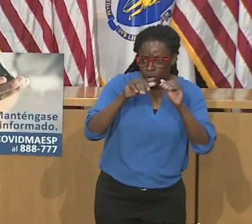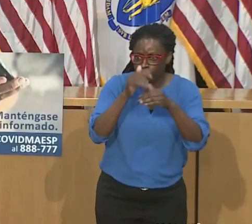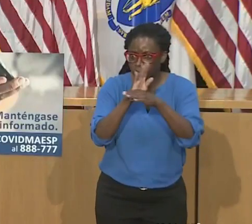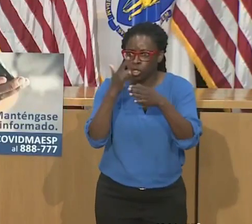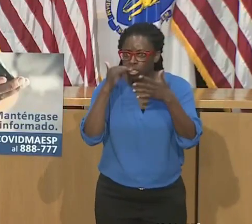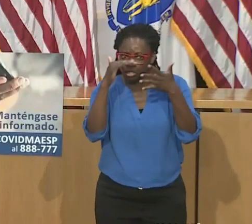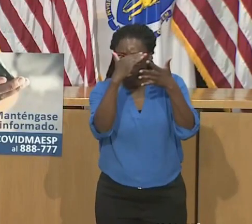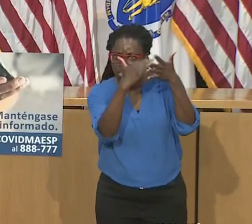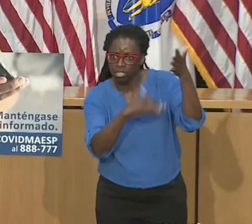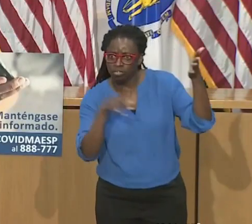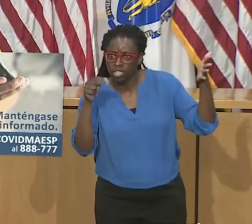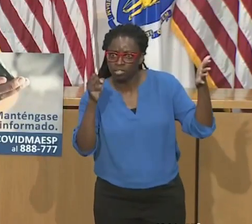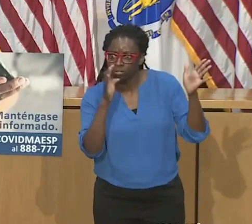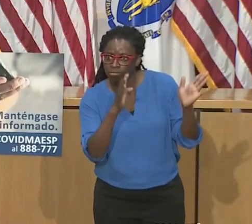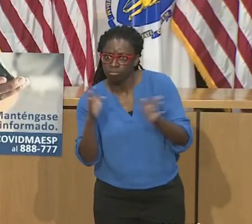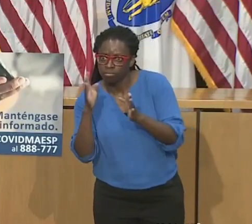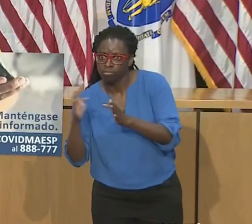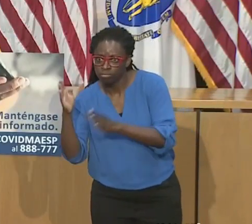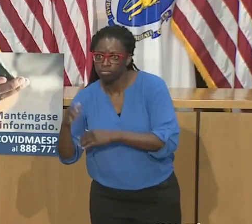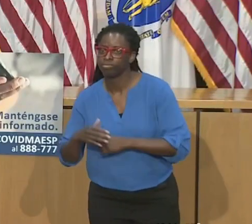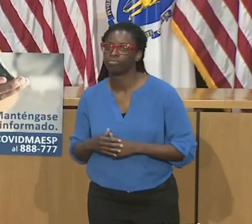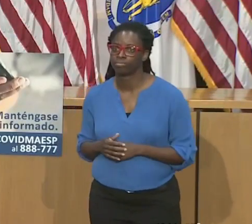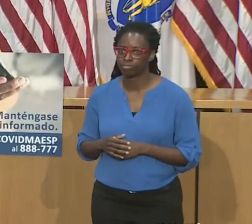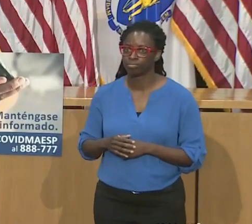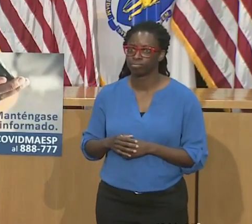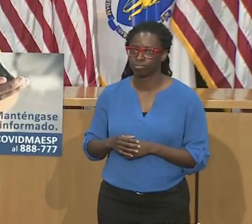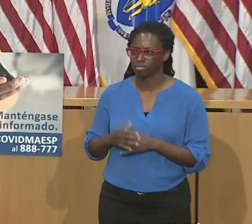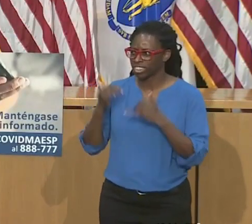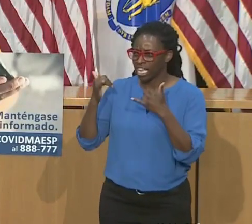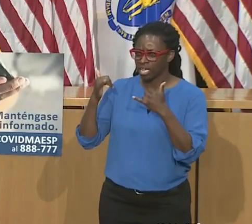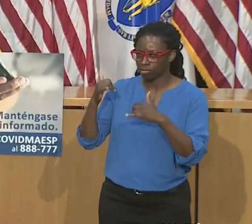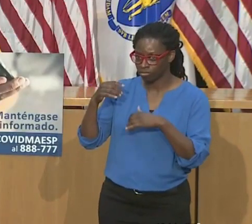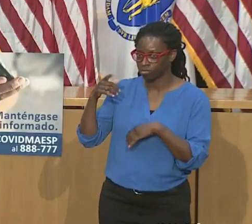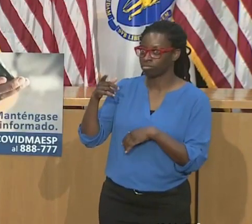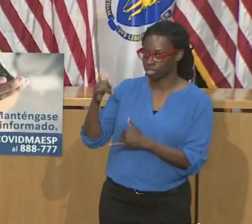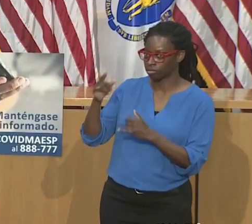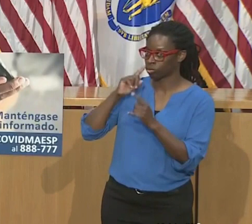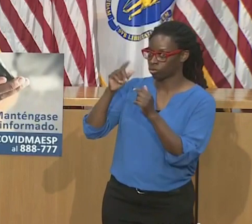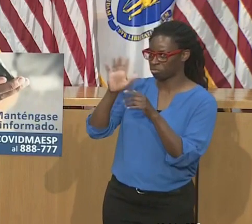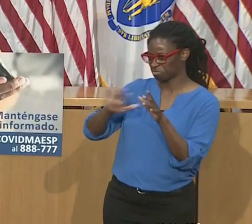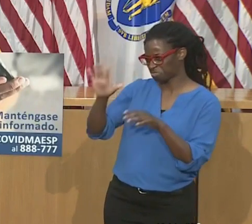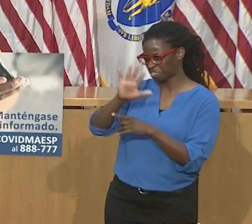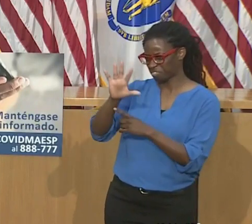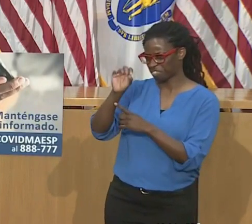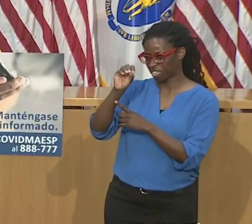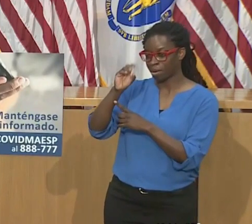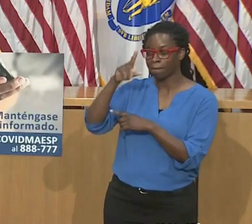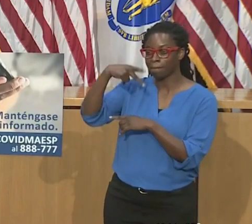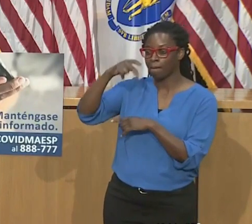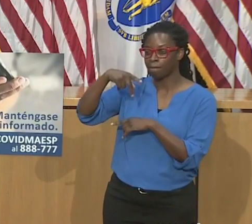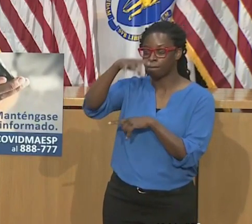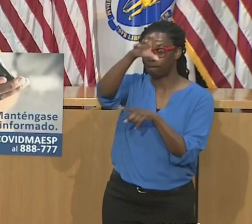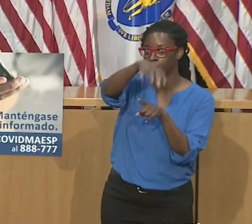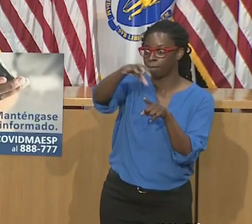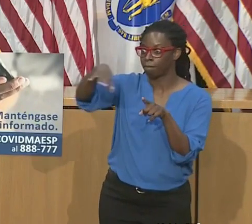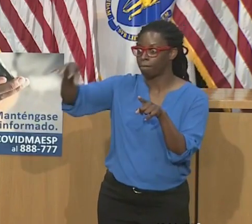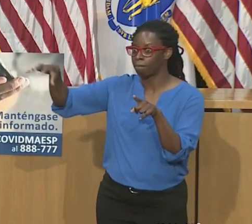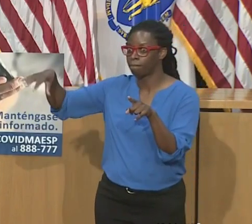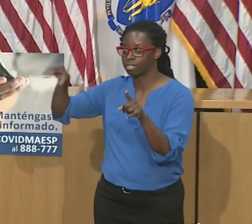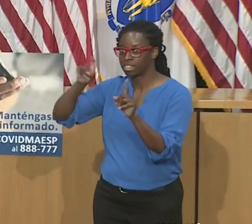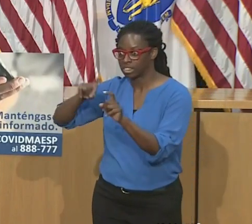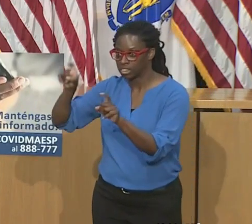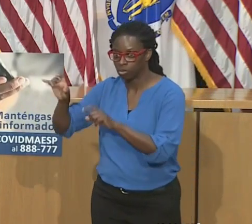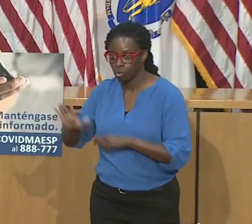administration is going to launch 50 pop-up COVID-19 testing sites throughout the Commonwealth for individuals who have